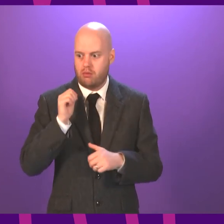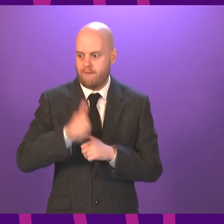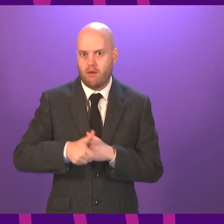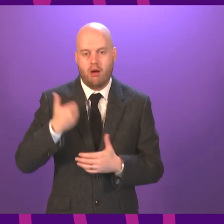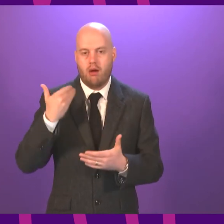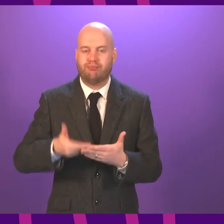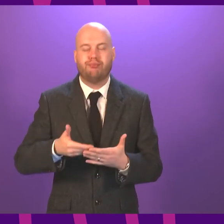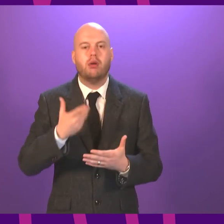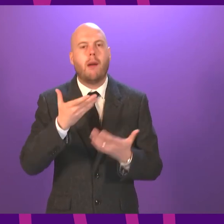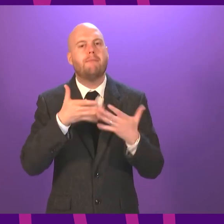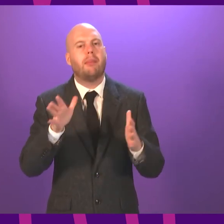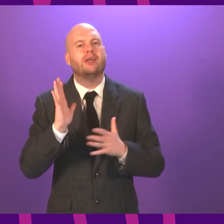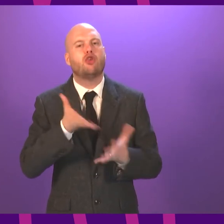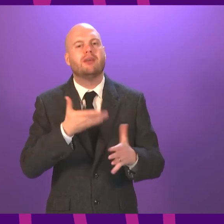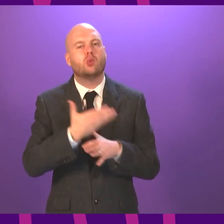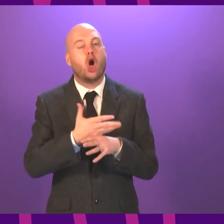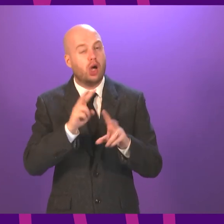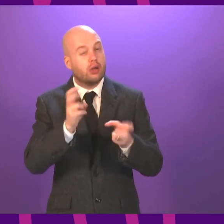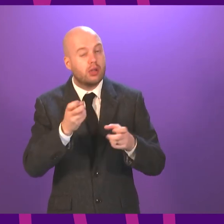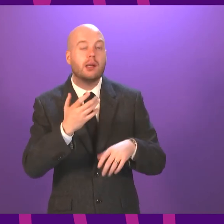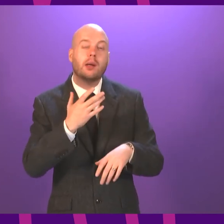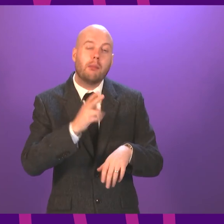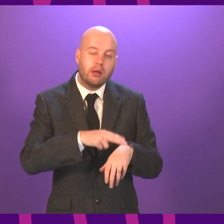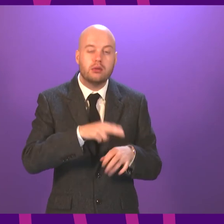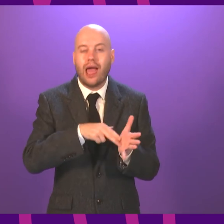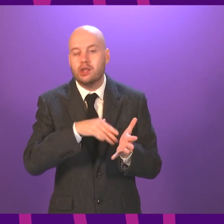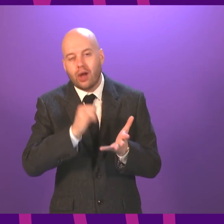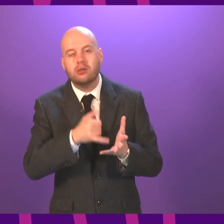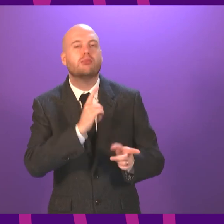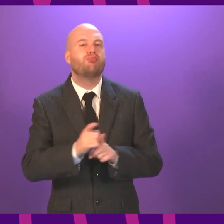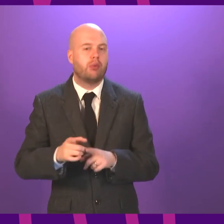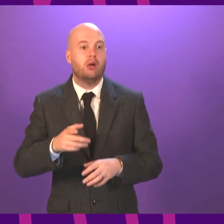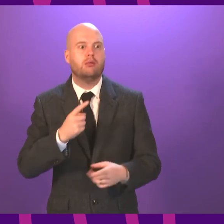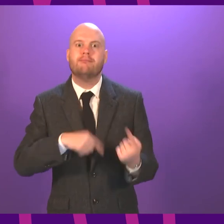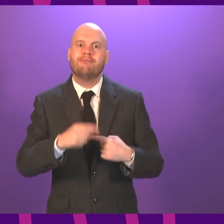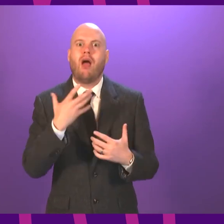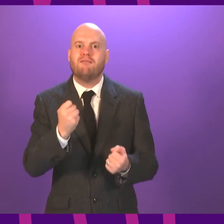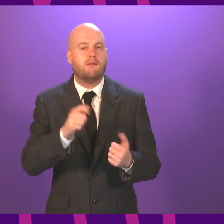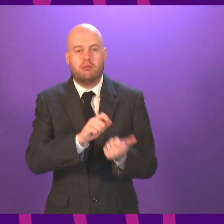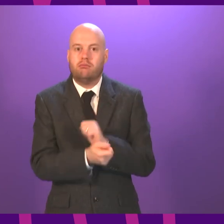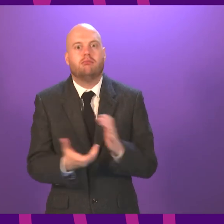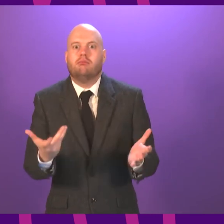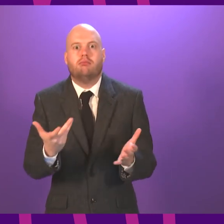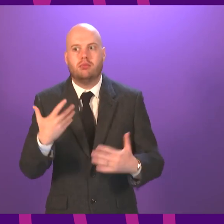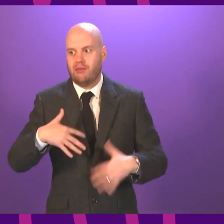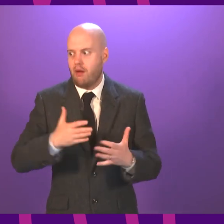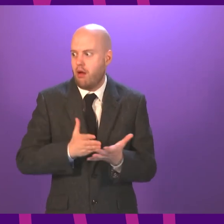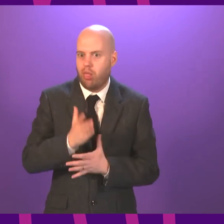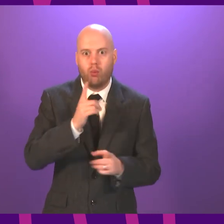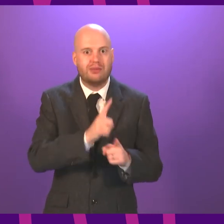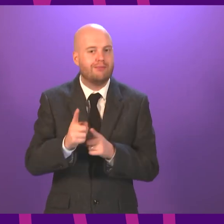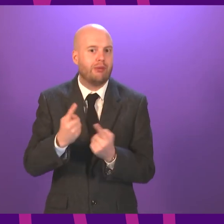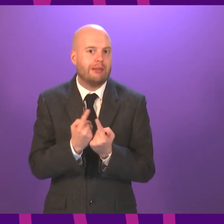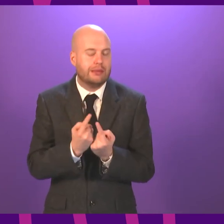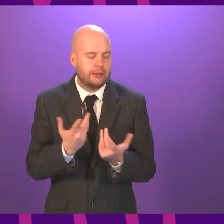service workers, including the police and their support staff. There is a range of support services in place. I mentioned some of